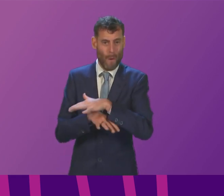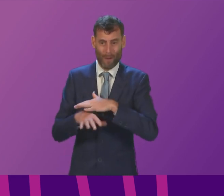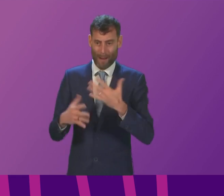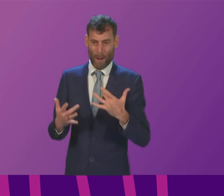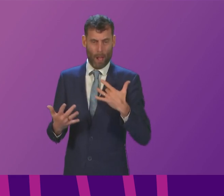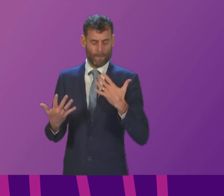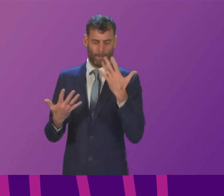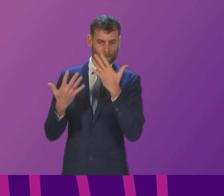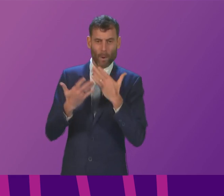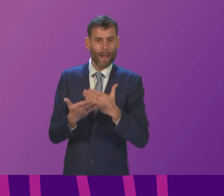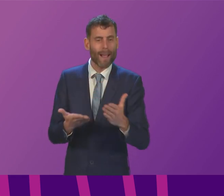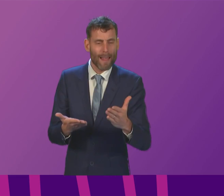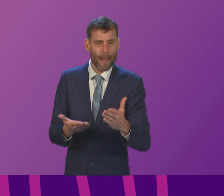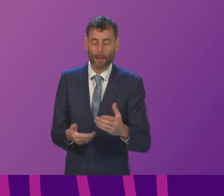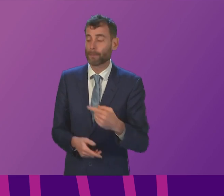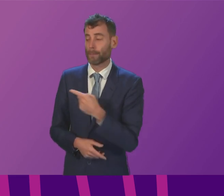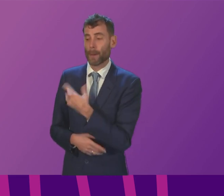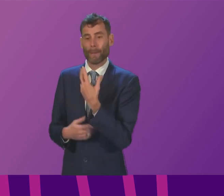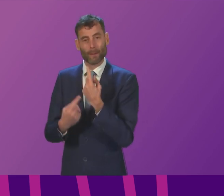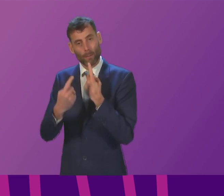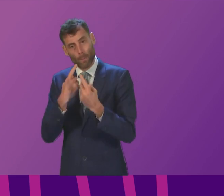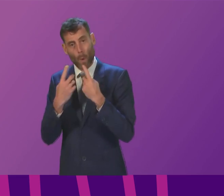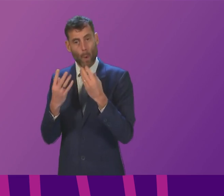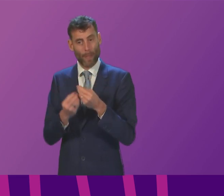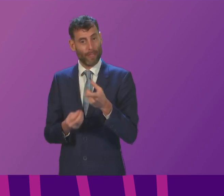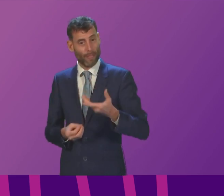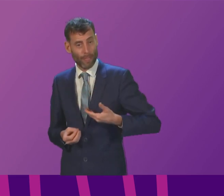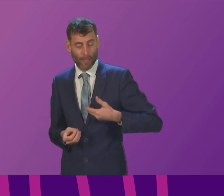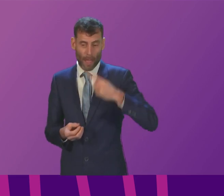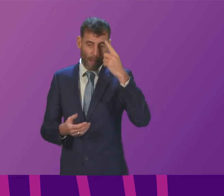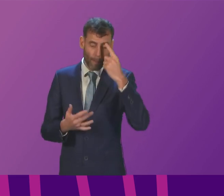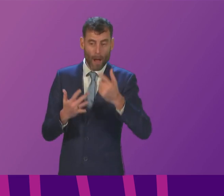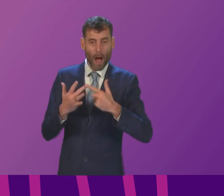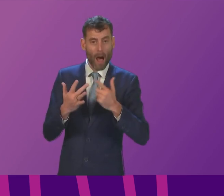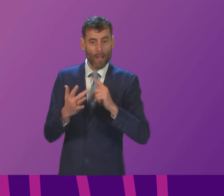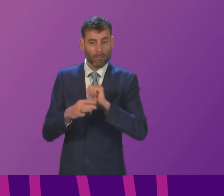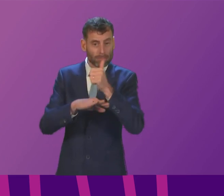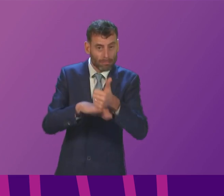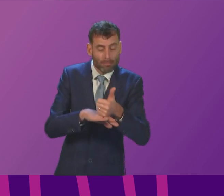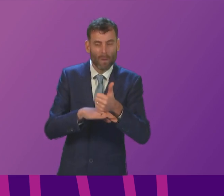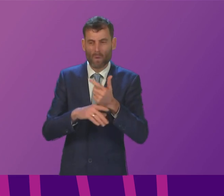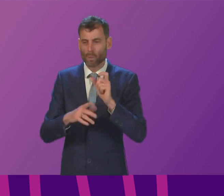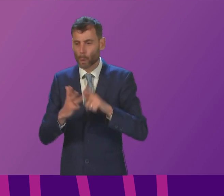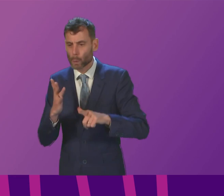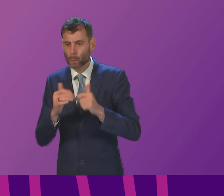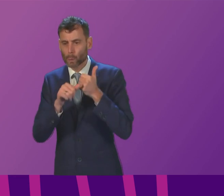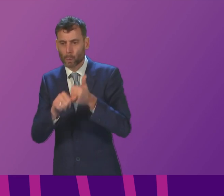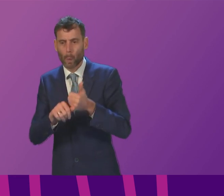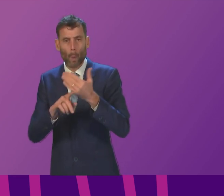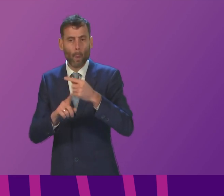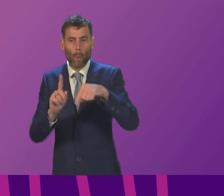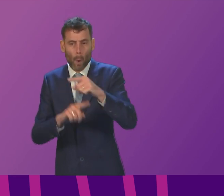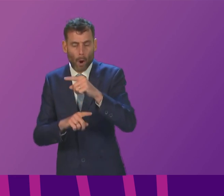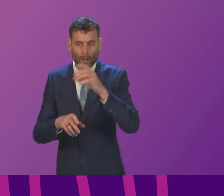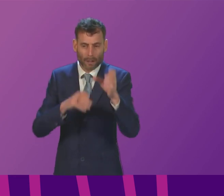business minister has spoken with the company to explore available options for the sites and its workers Scottish Enterprise will continue to engage with the company